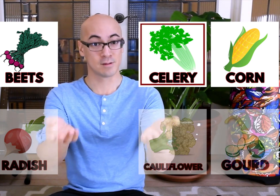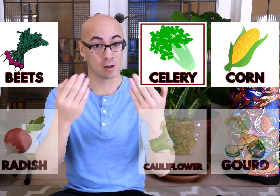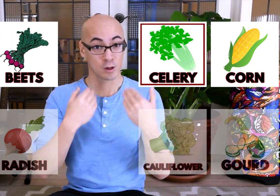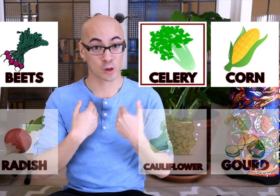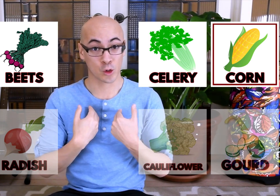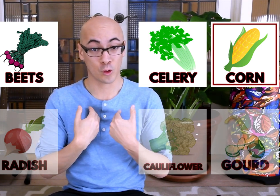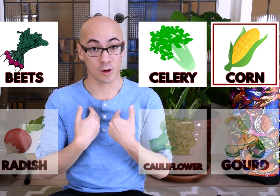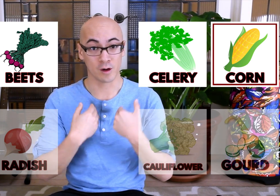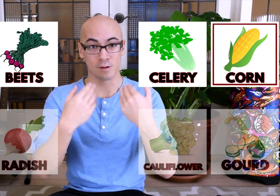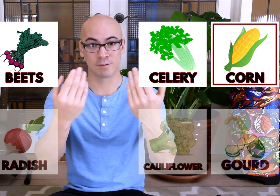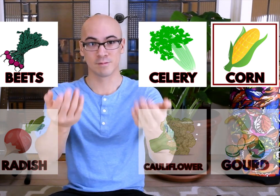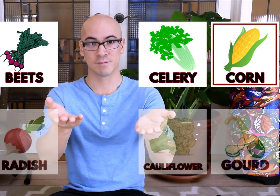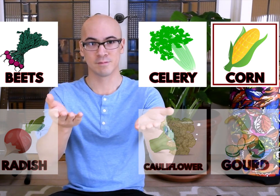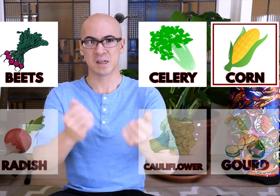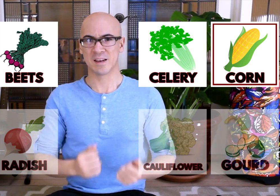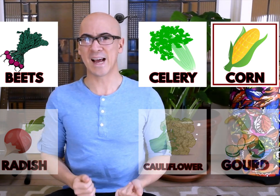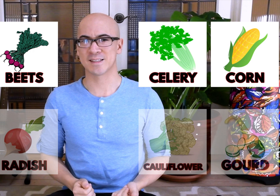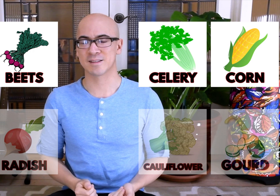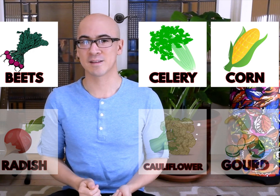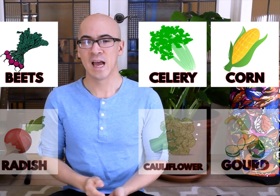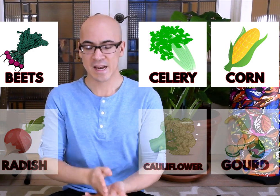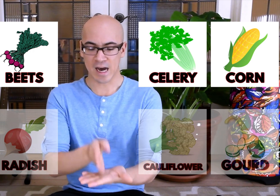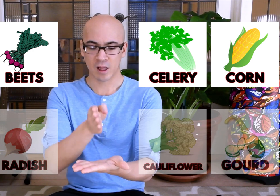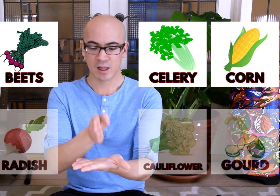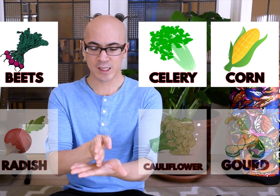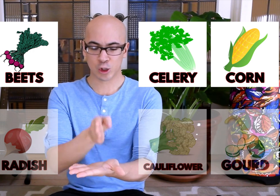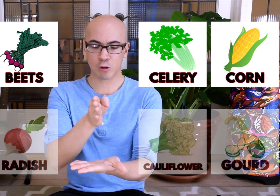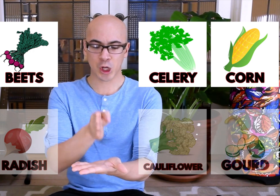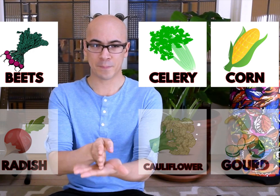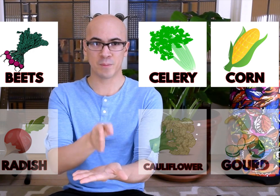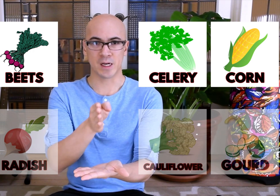corn. Nice. Now, let's just go chop the beat.